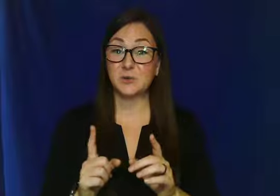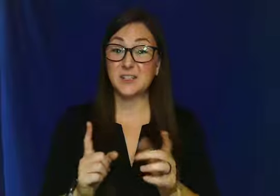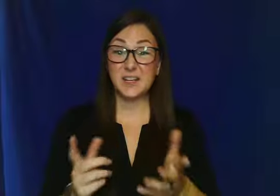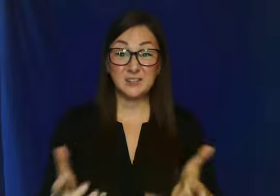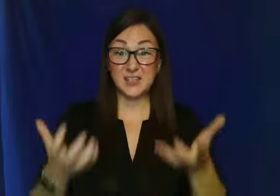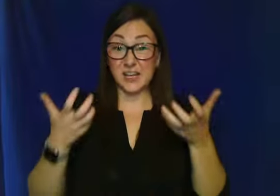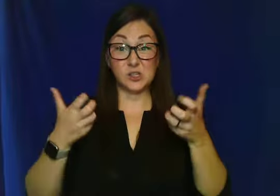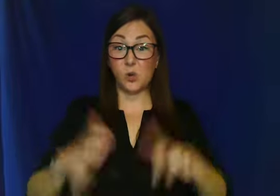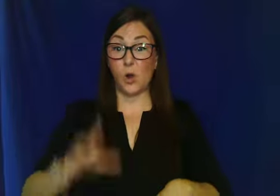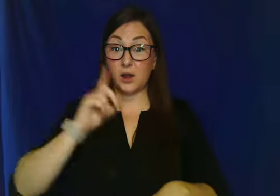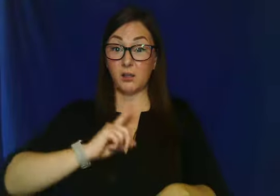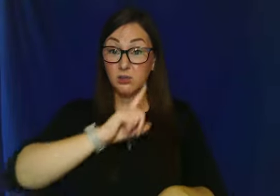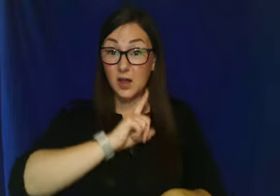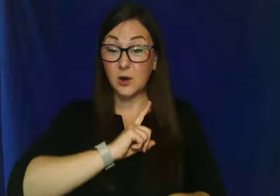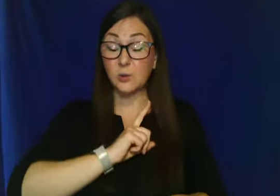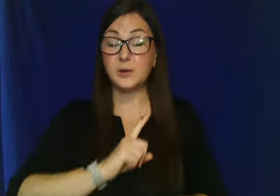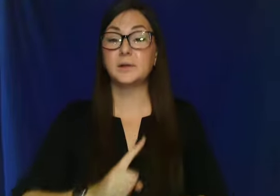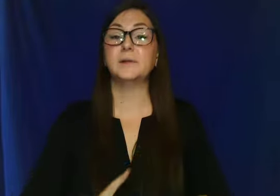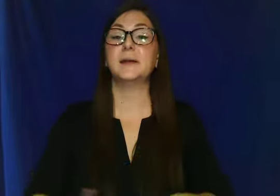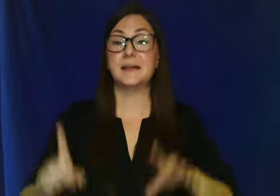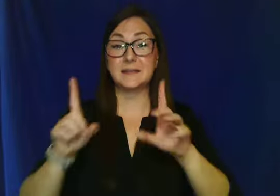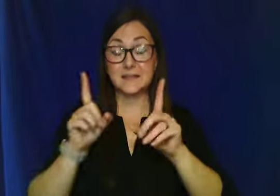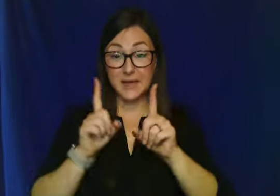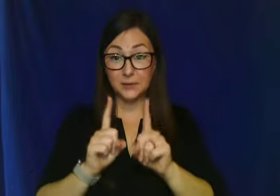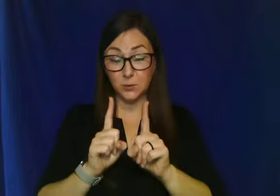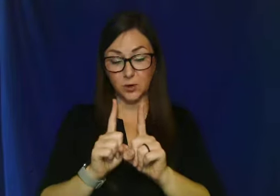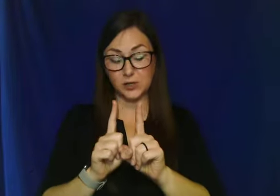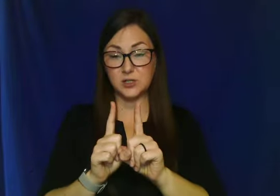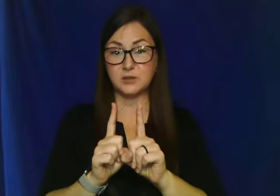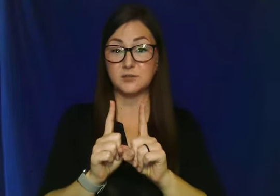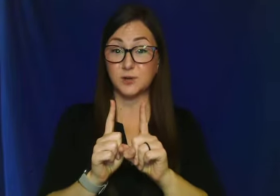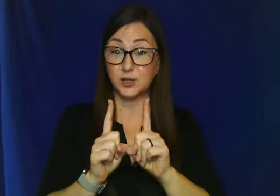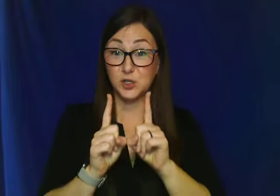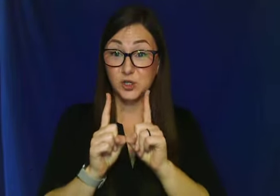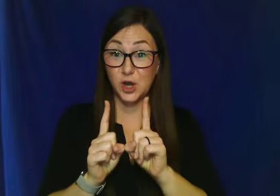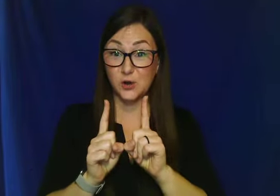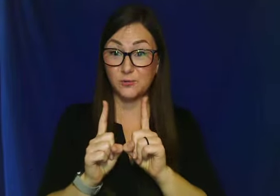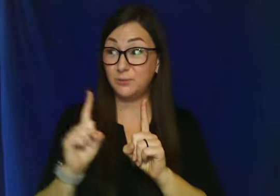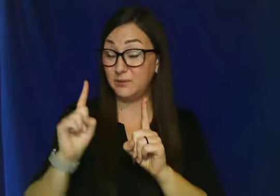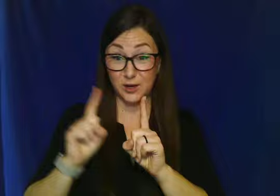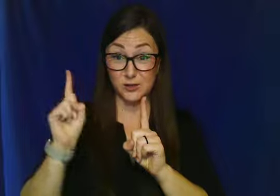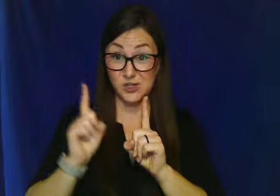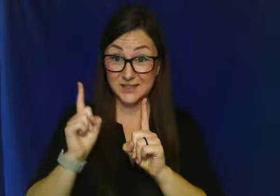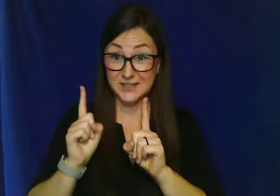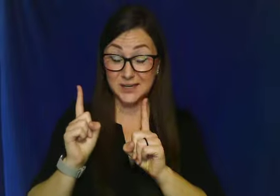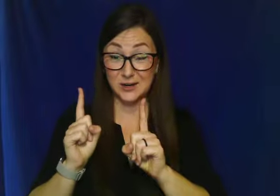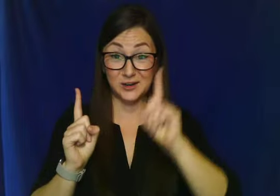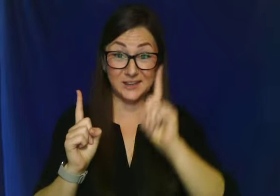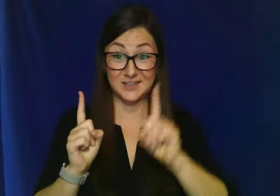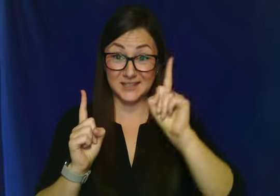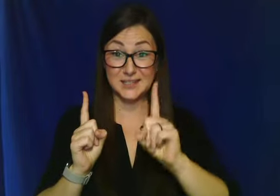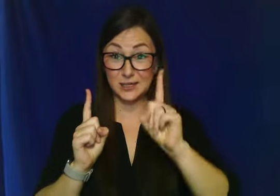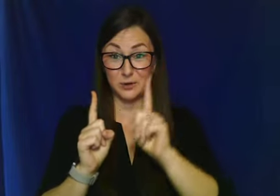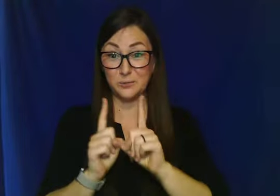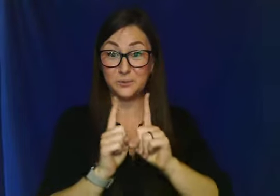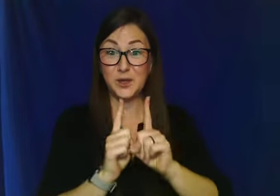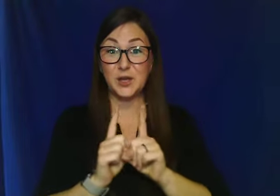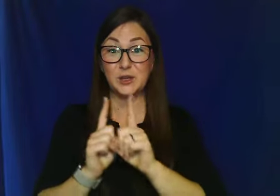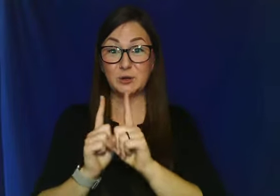instead of saying don't want alone, instead what we're going to do is we're going to show, we've got our Jesus here and this is you. You're